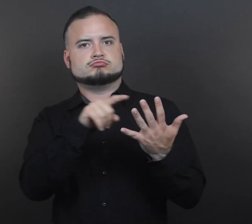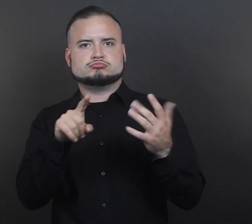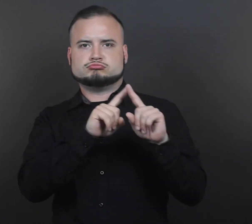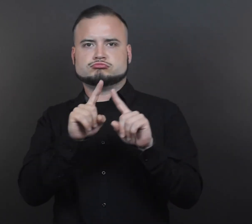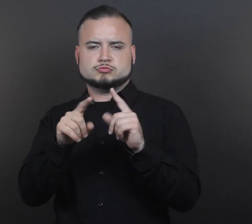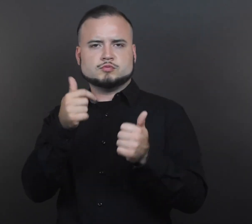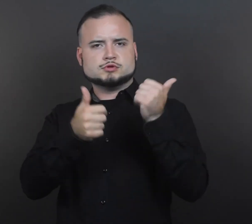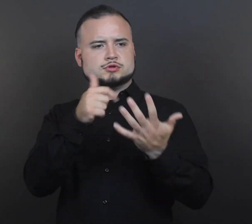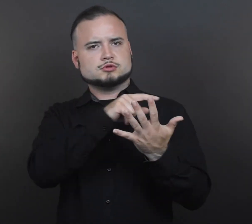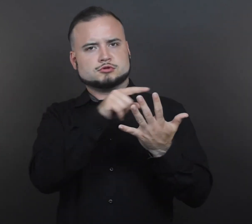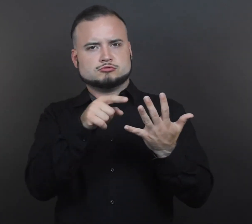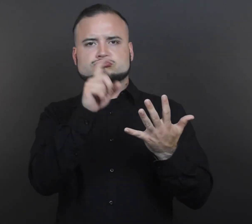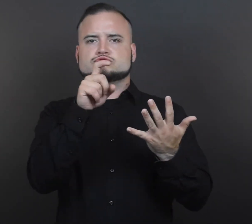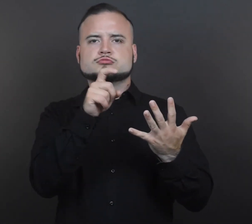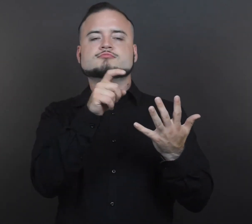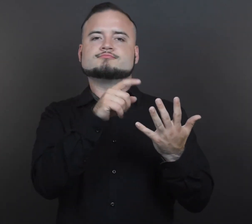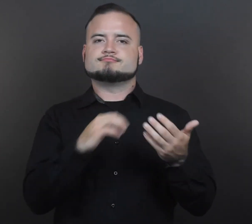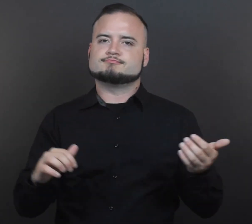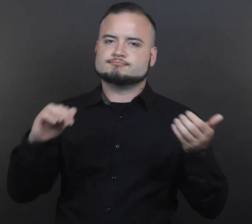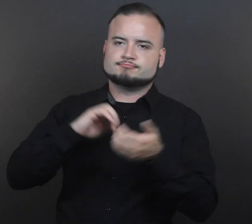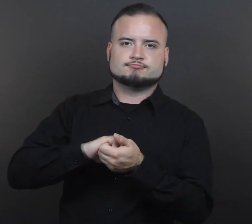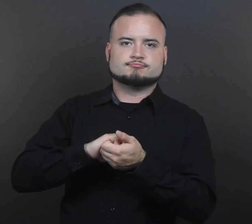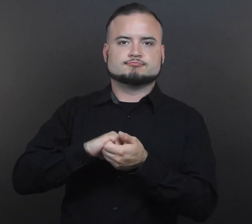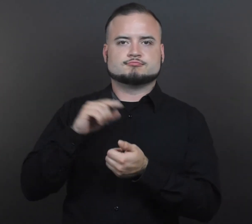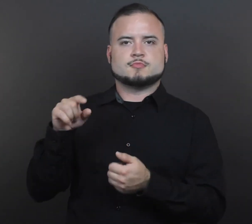collaborate with EL staff in determining EL status?